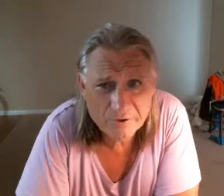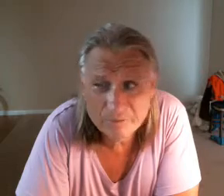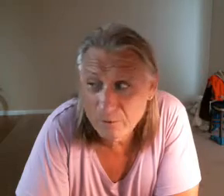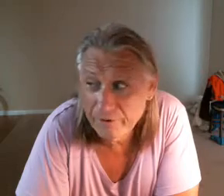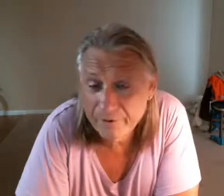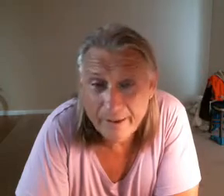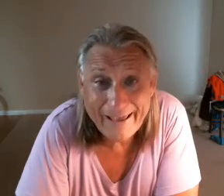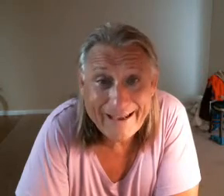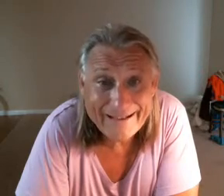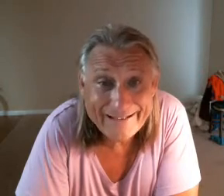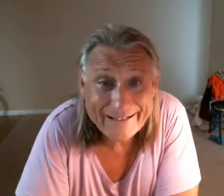was 88